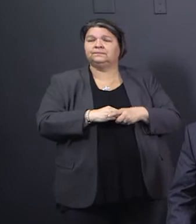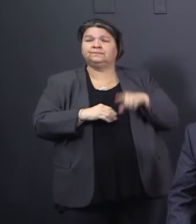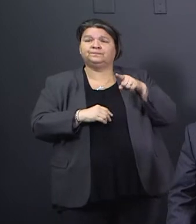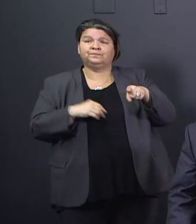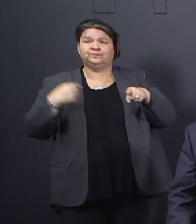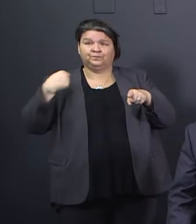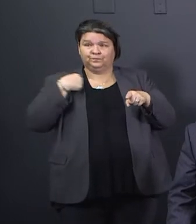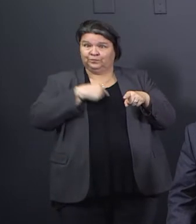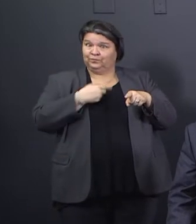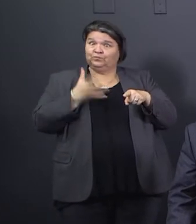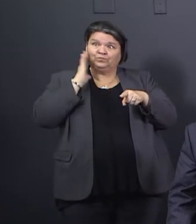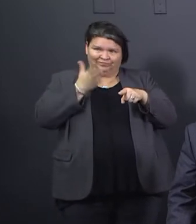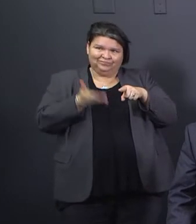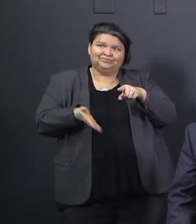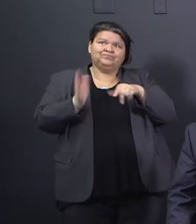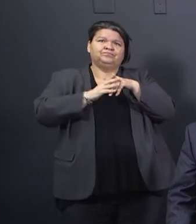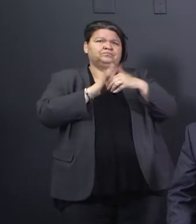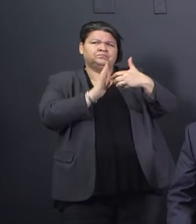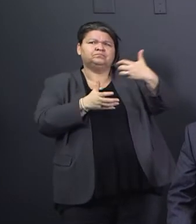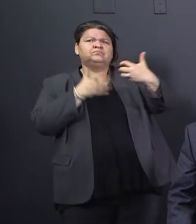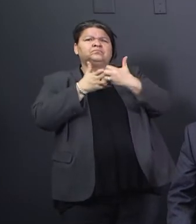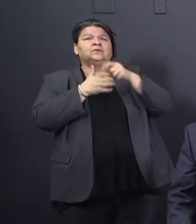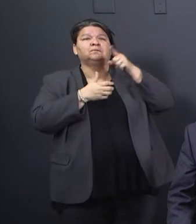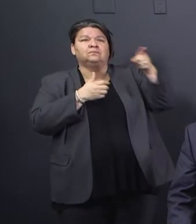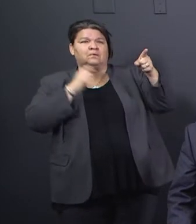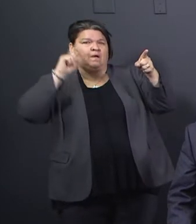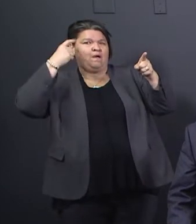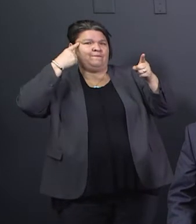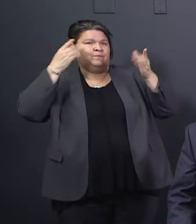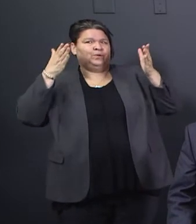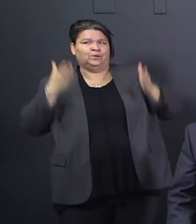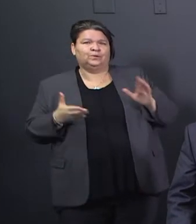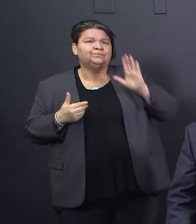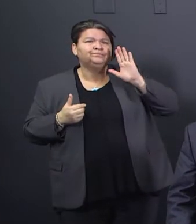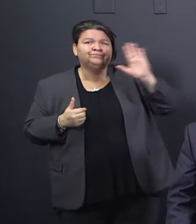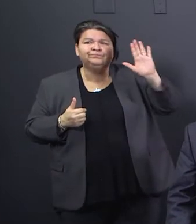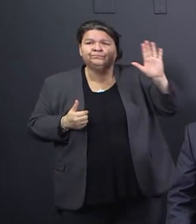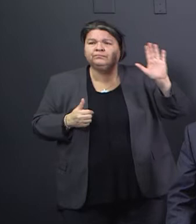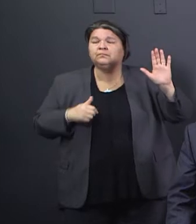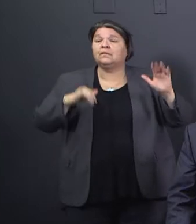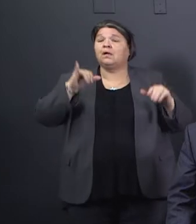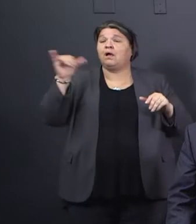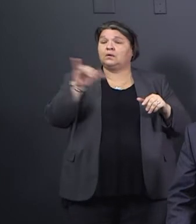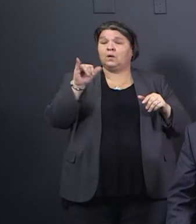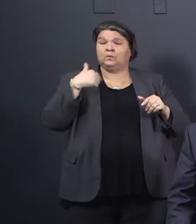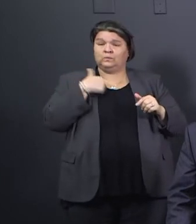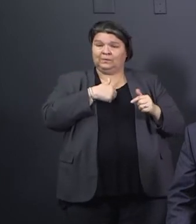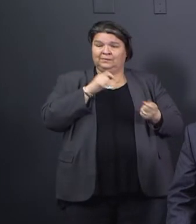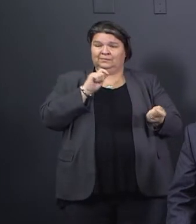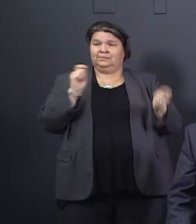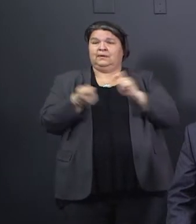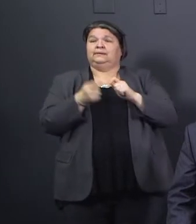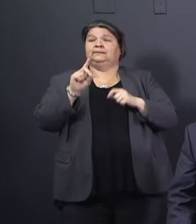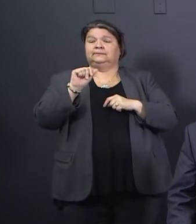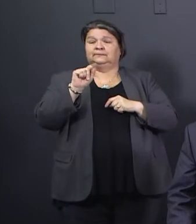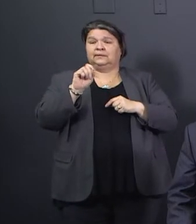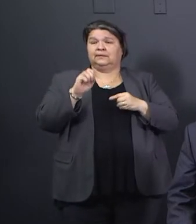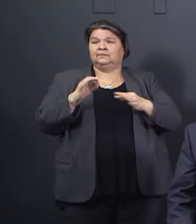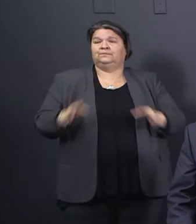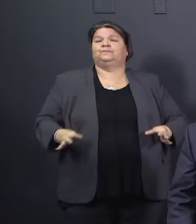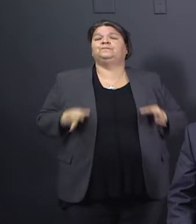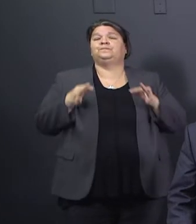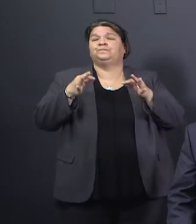declaration. We will change our date to April 30th. But the important thing is that we believe our original